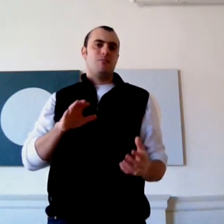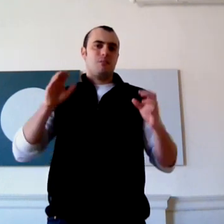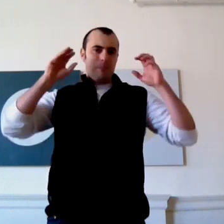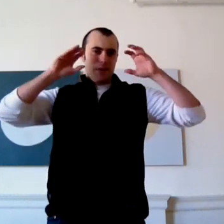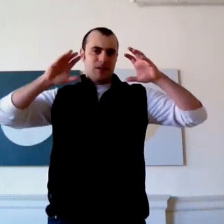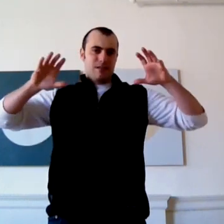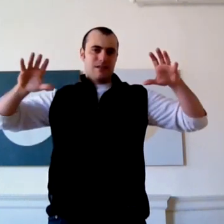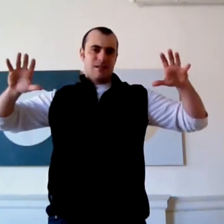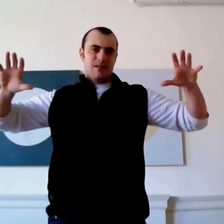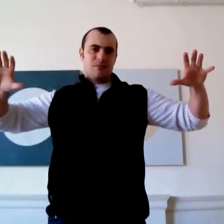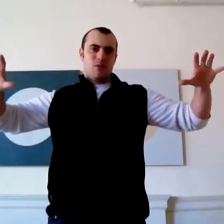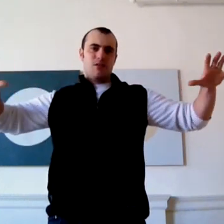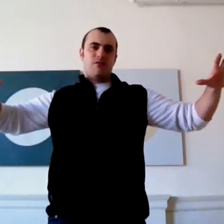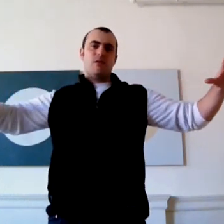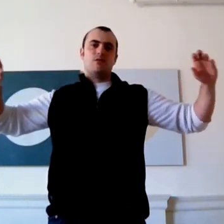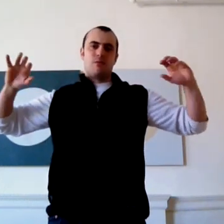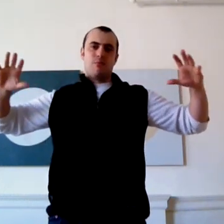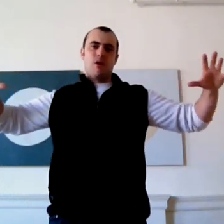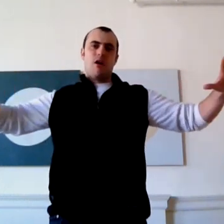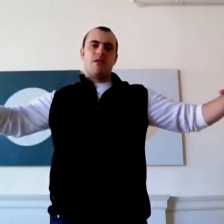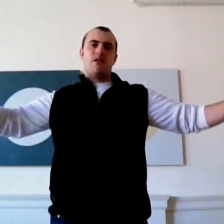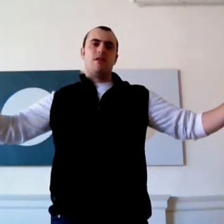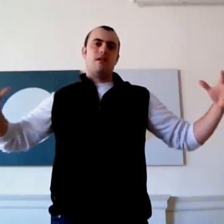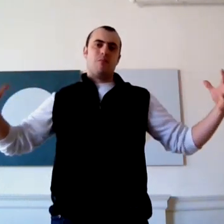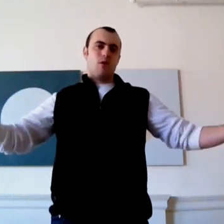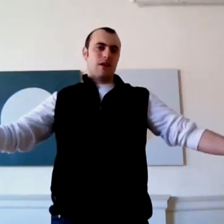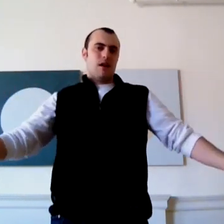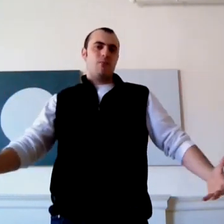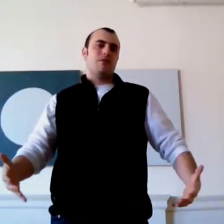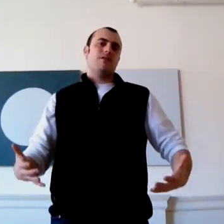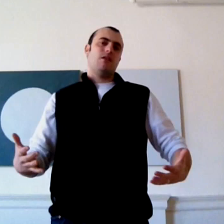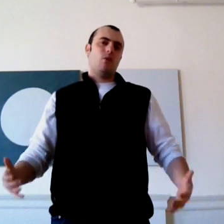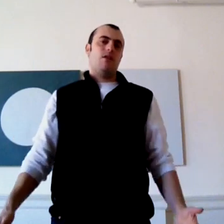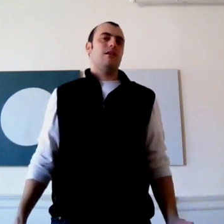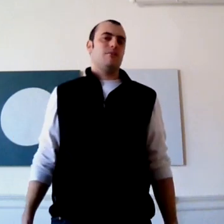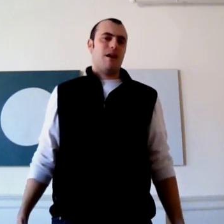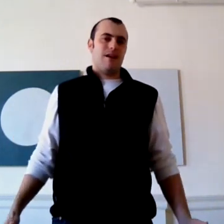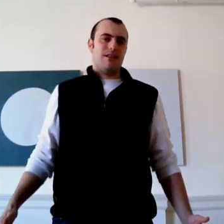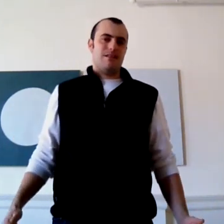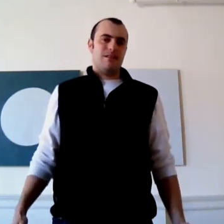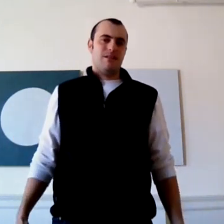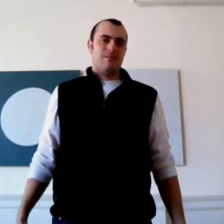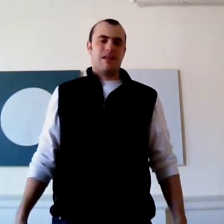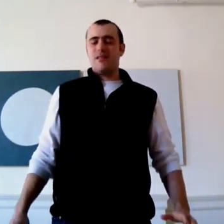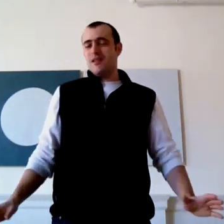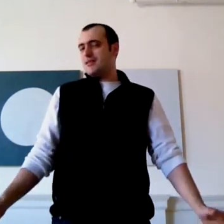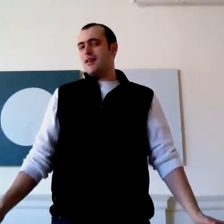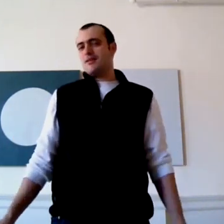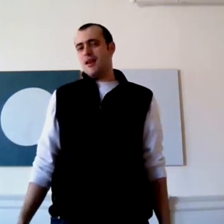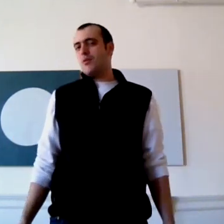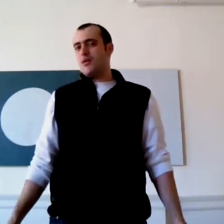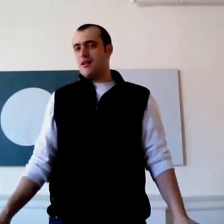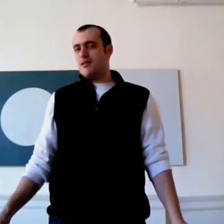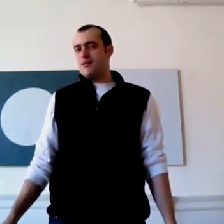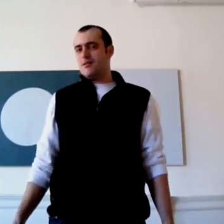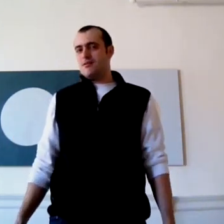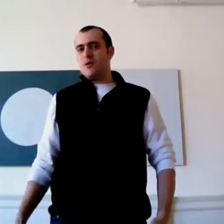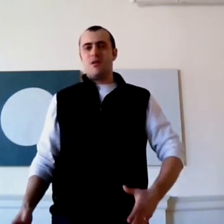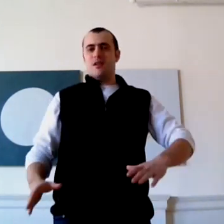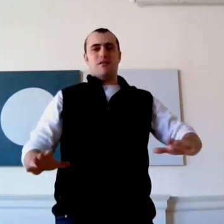But it's a more diffuse, broader, a more encompassing quality of mind. And I know that sounds kind of weird. So if